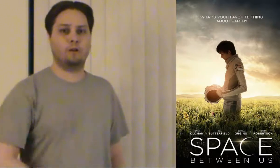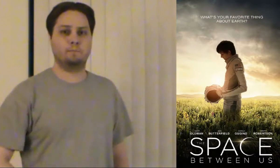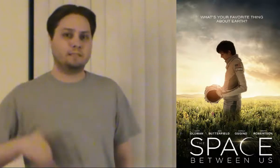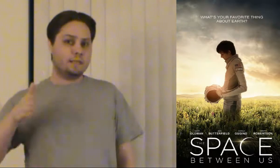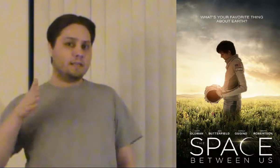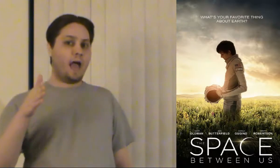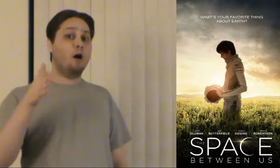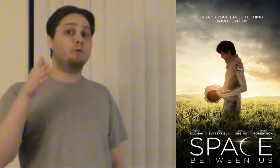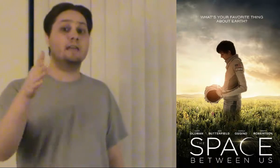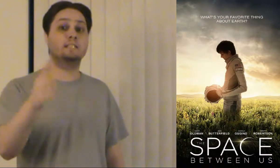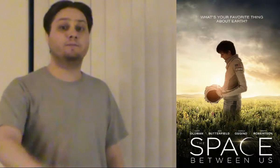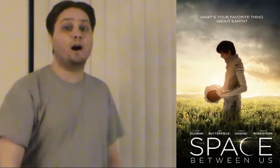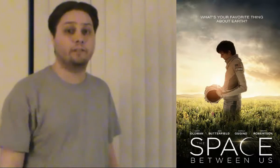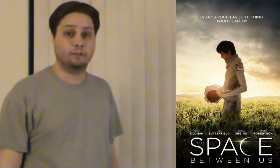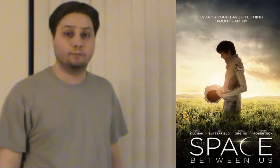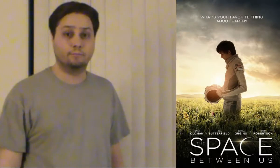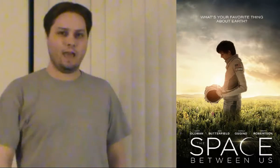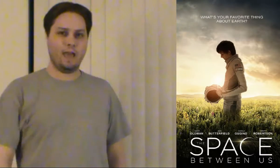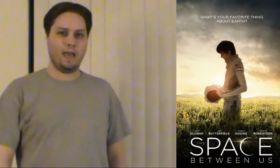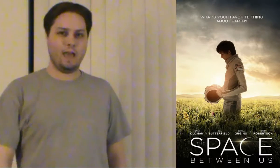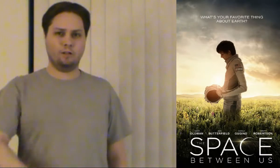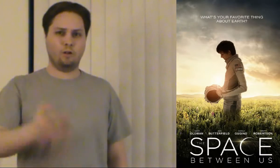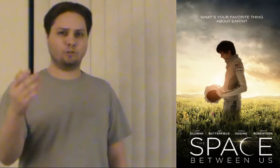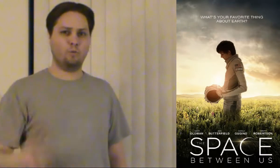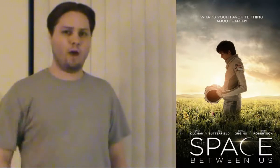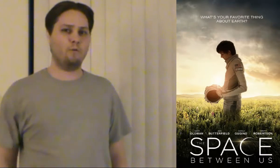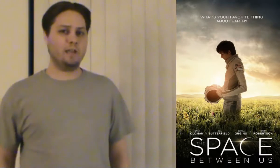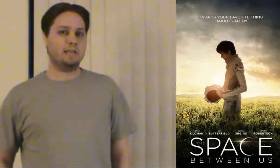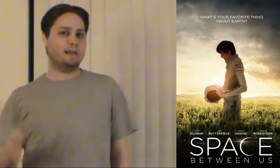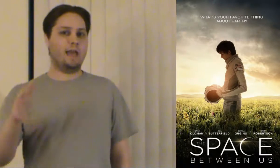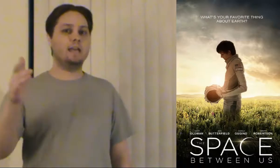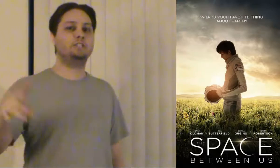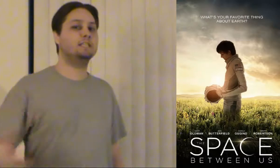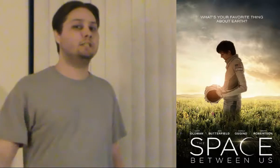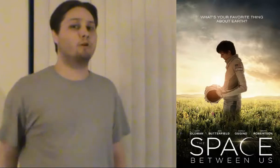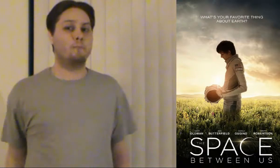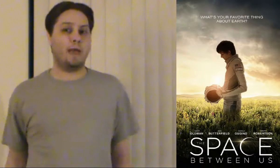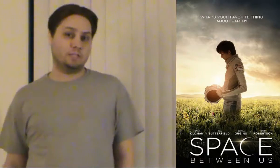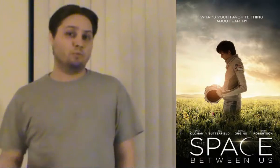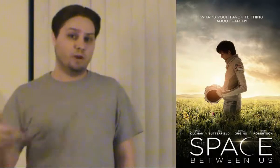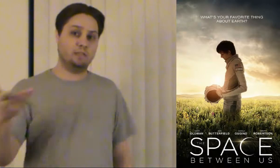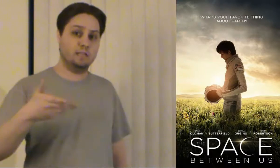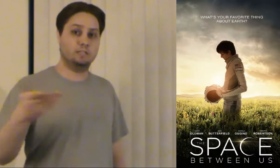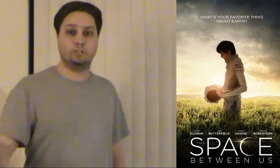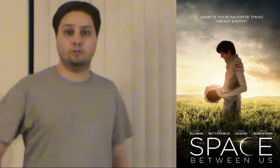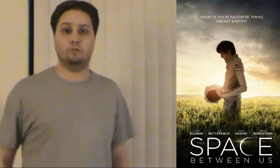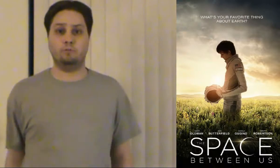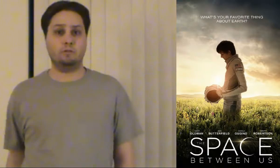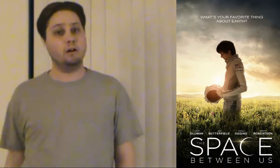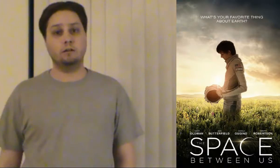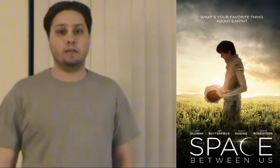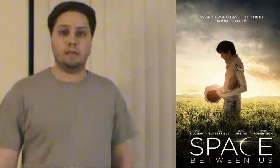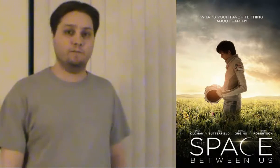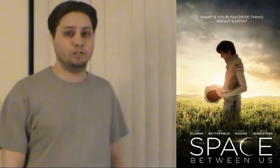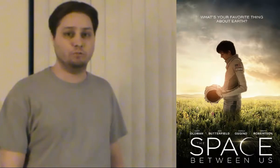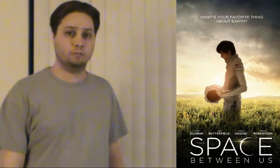trip seeking out his father. And along the way we get a cheesy romance with these two young individuals.